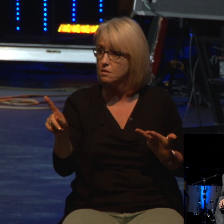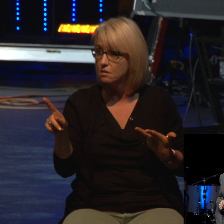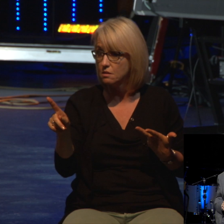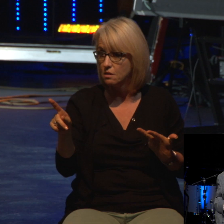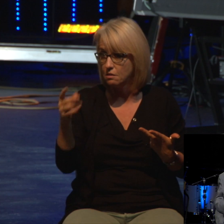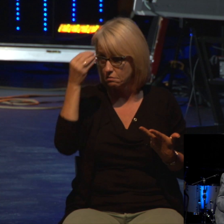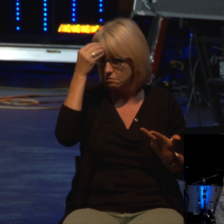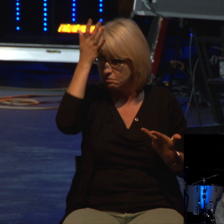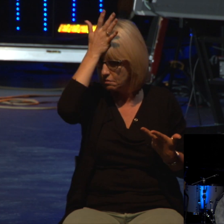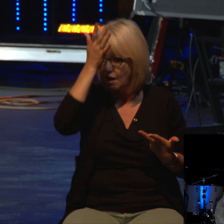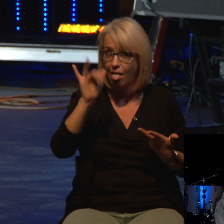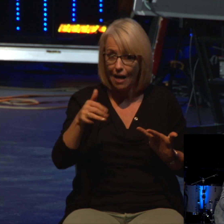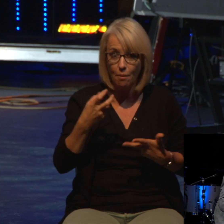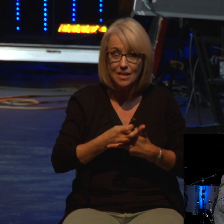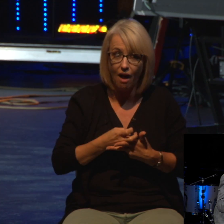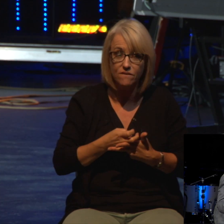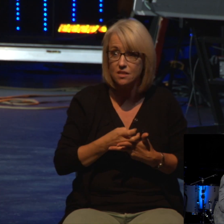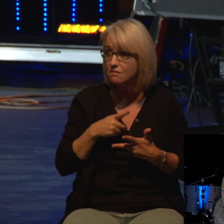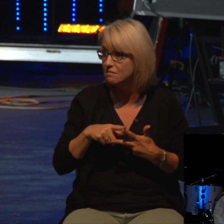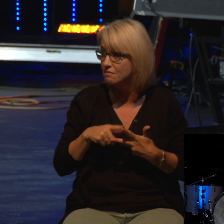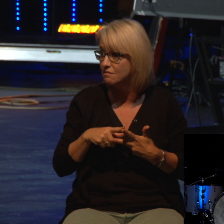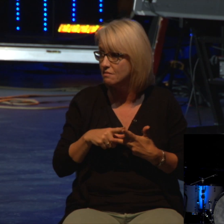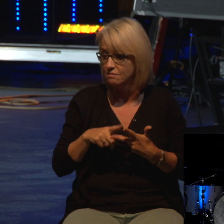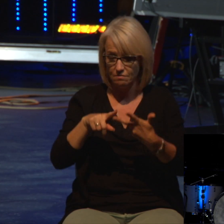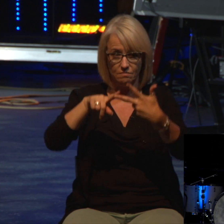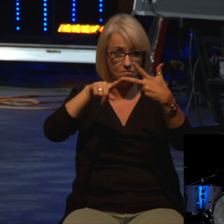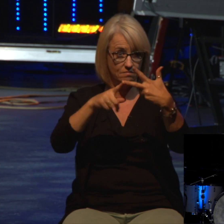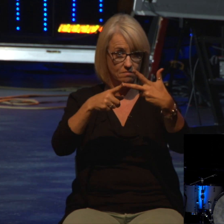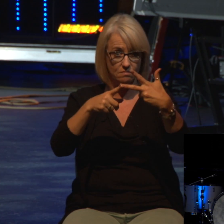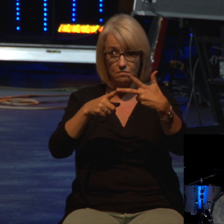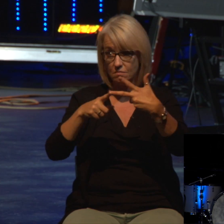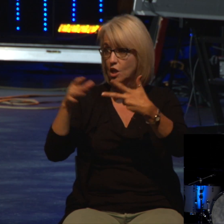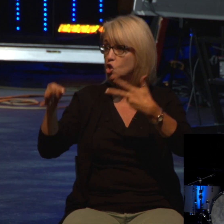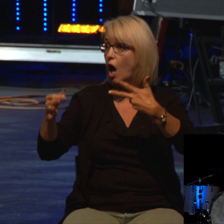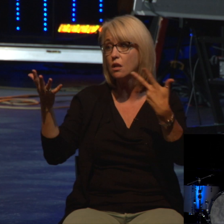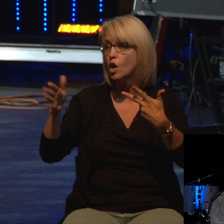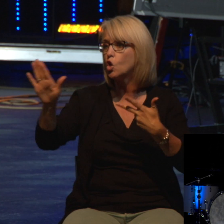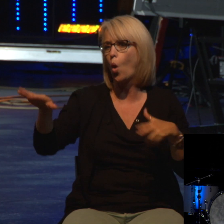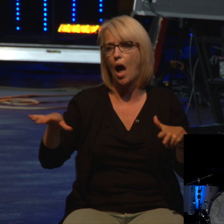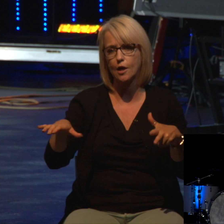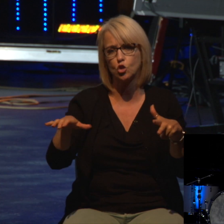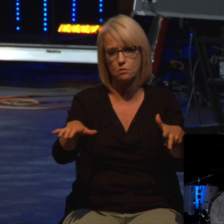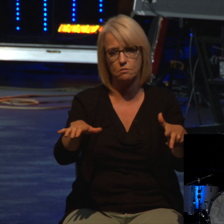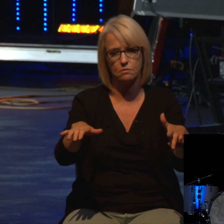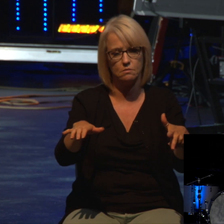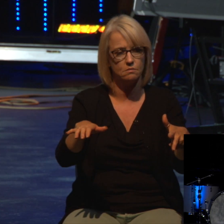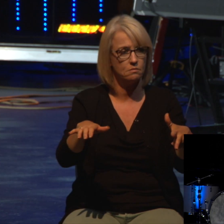this is going to go hard. And of course, we're going to be judged by our actions. We have to get